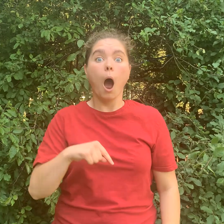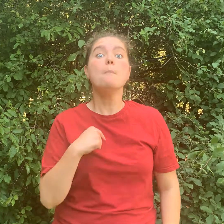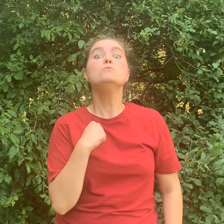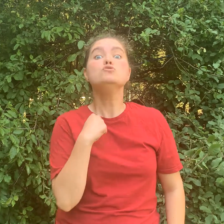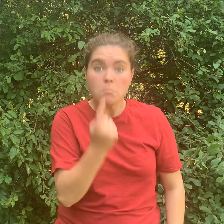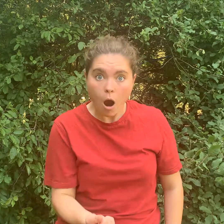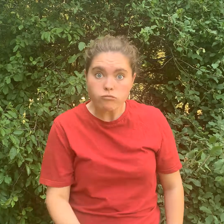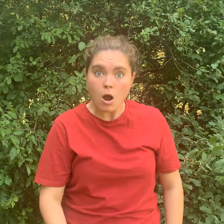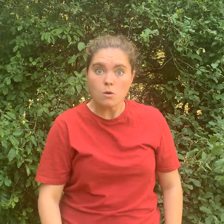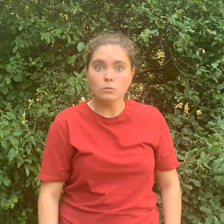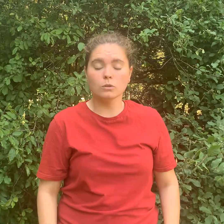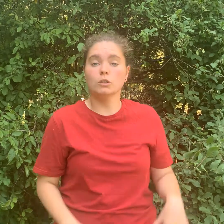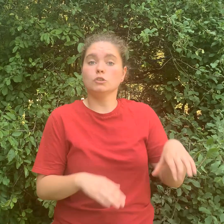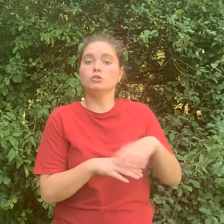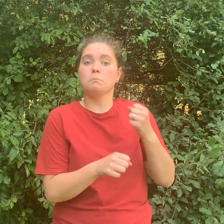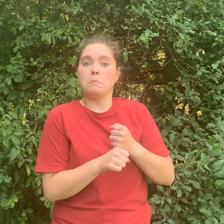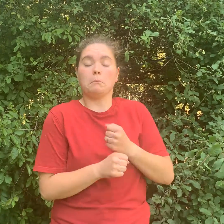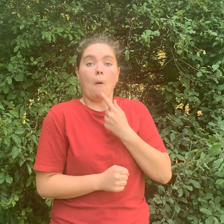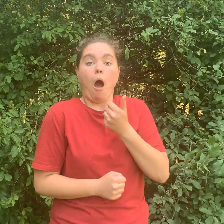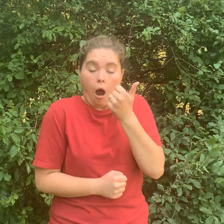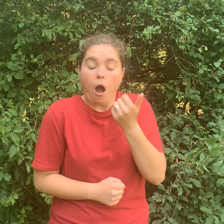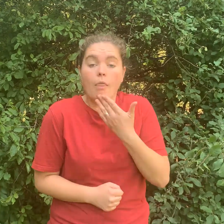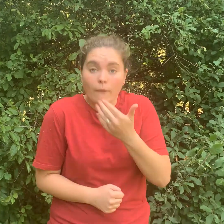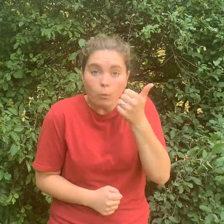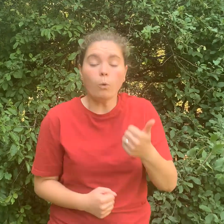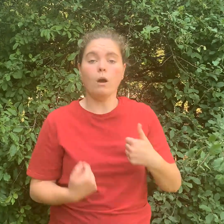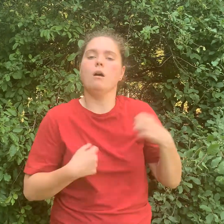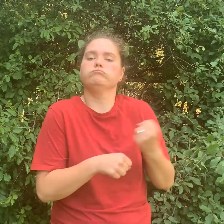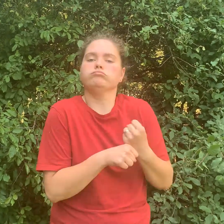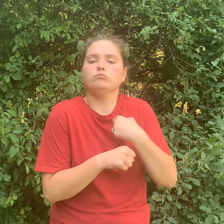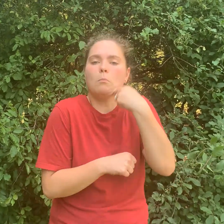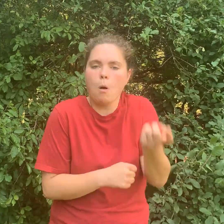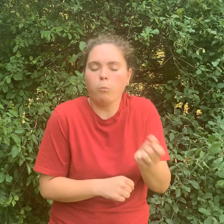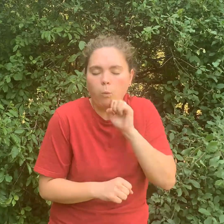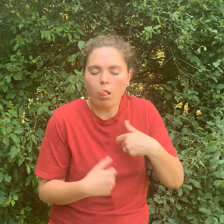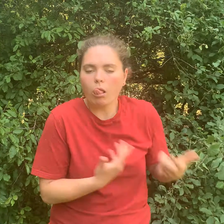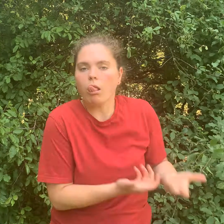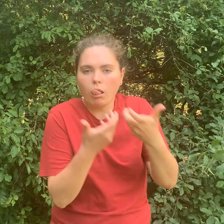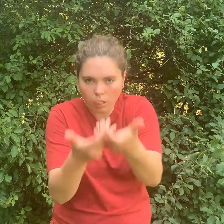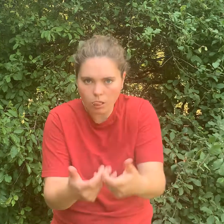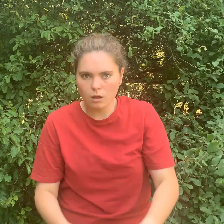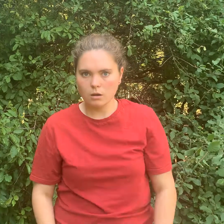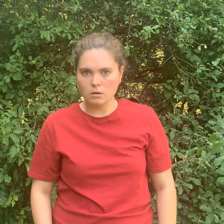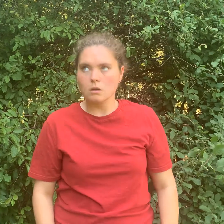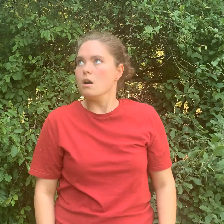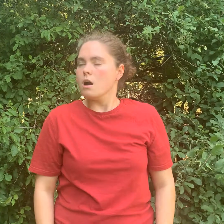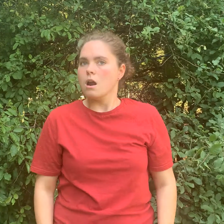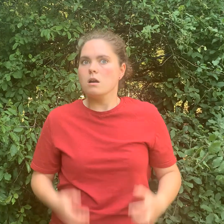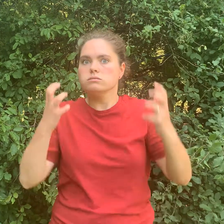I'll come back tomorrow. The shoemaker said, Okay, thank you. I'll make you some shoes for tomorrow. And I'll give you them that.